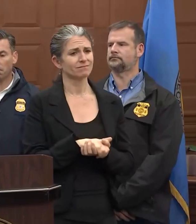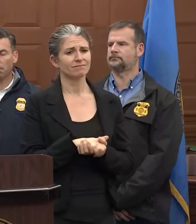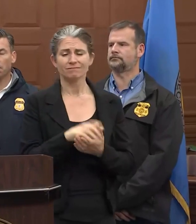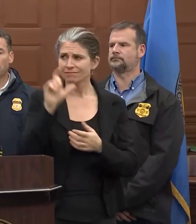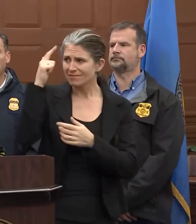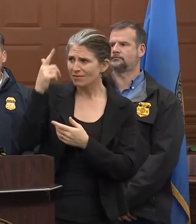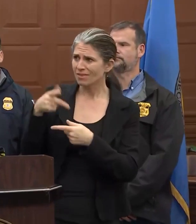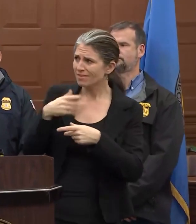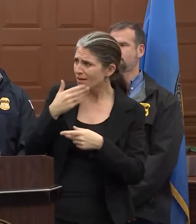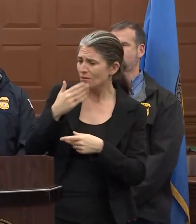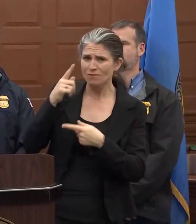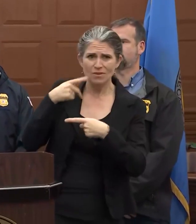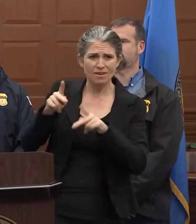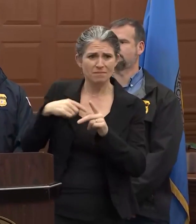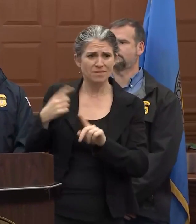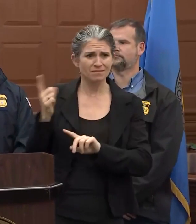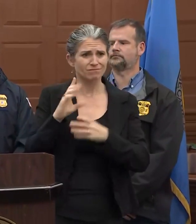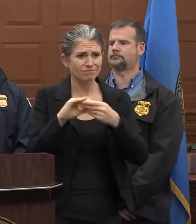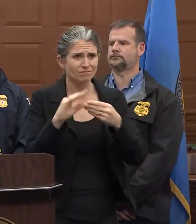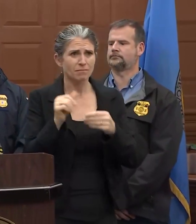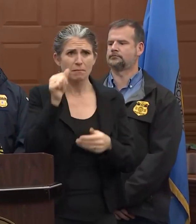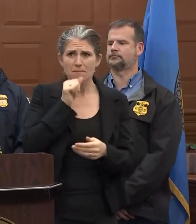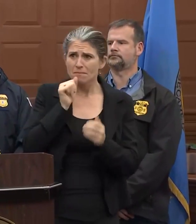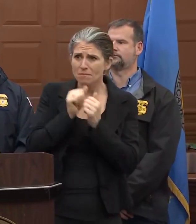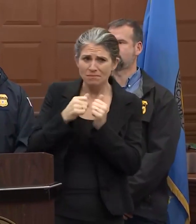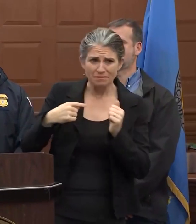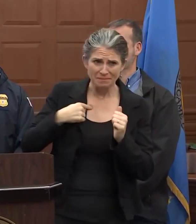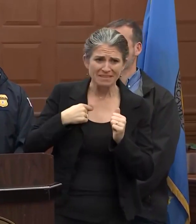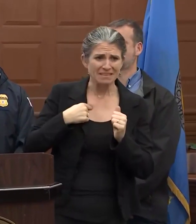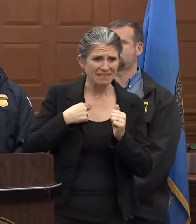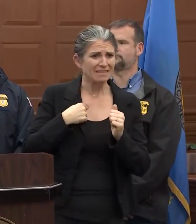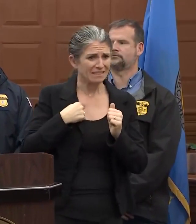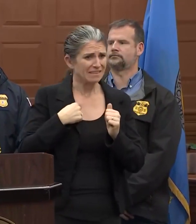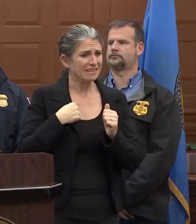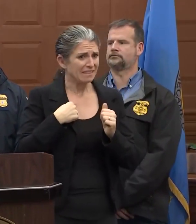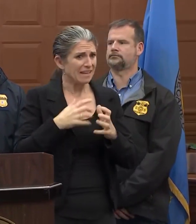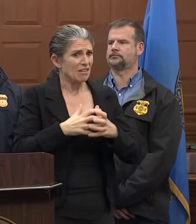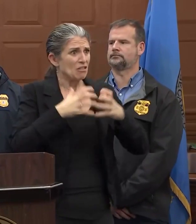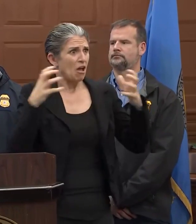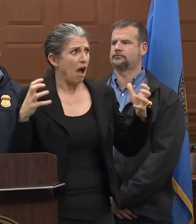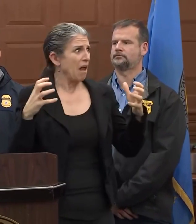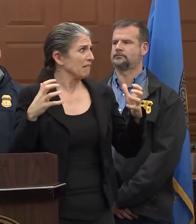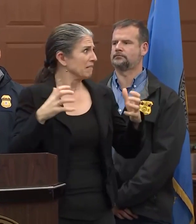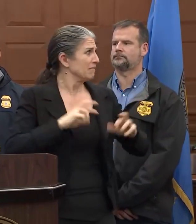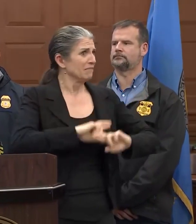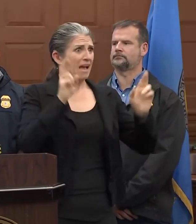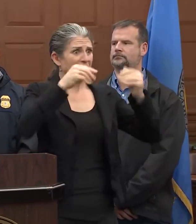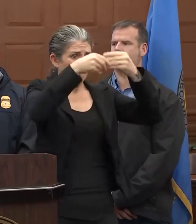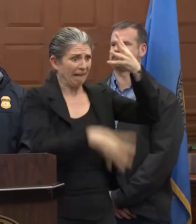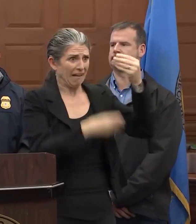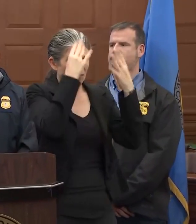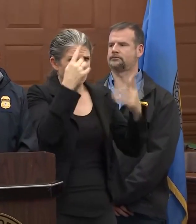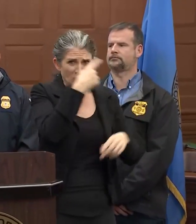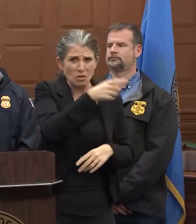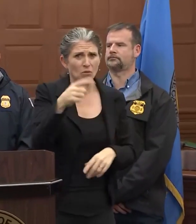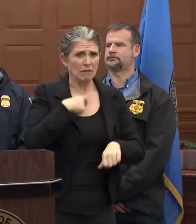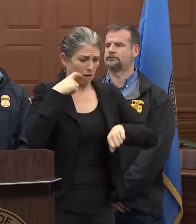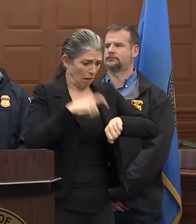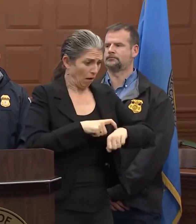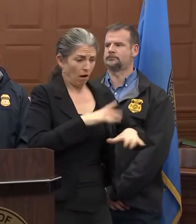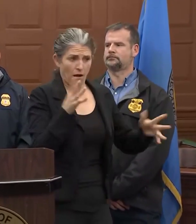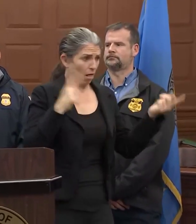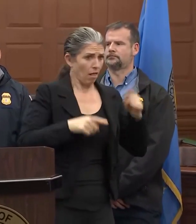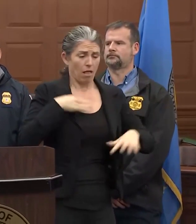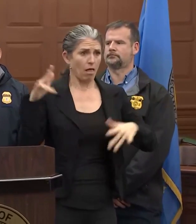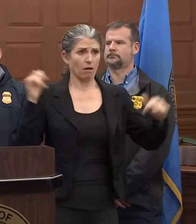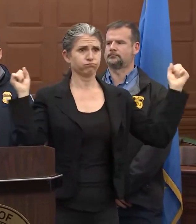Bear with me, please. I certainly did not have much time to prepare a speech here. I want to say to everybody, thank you so